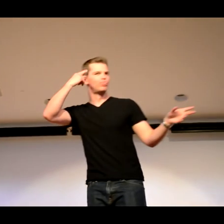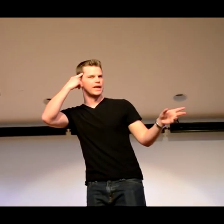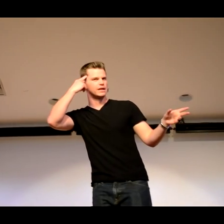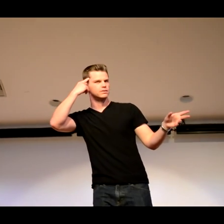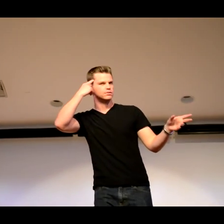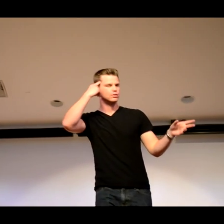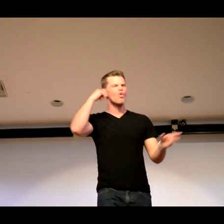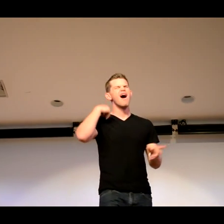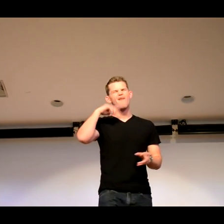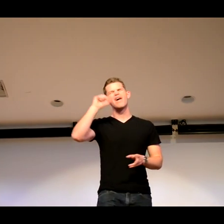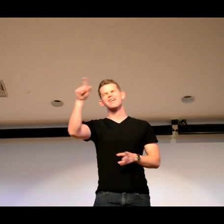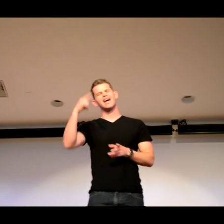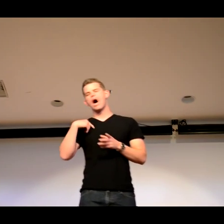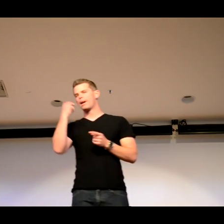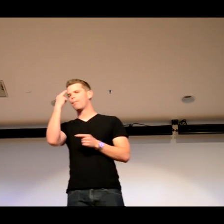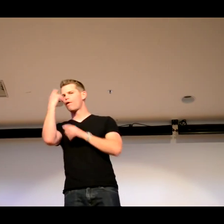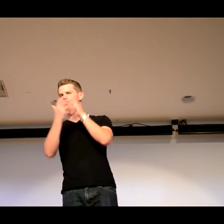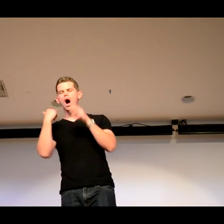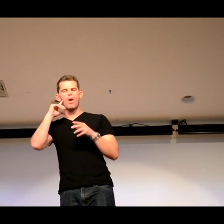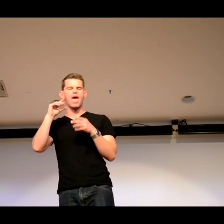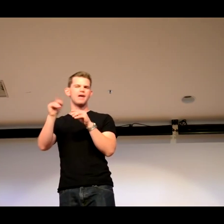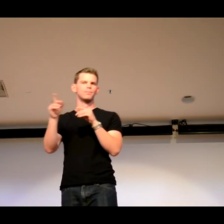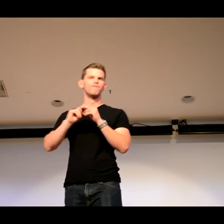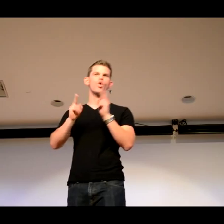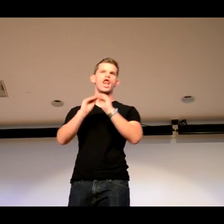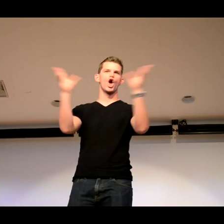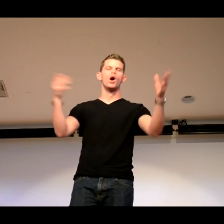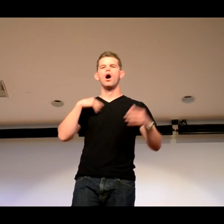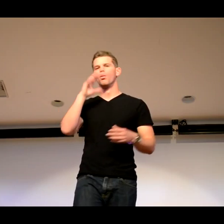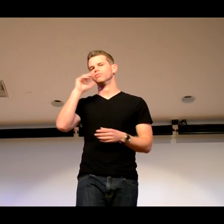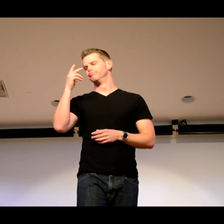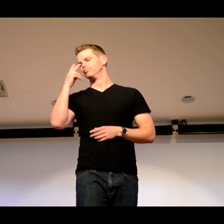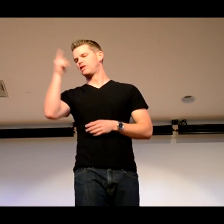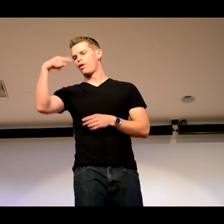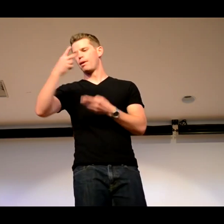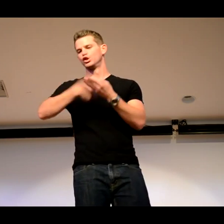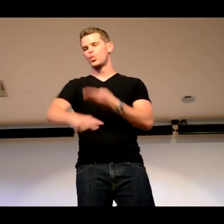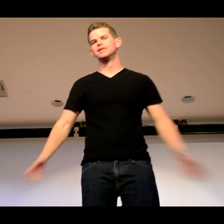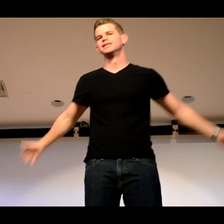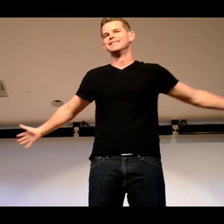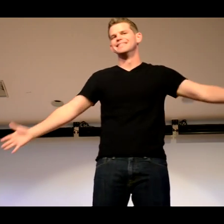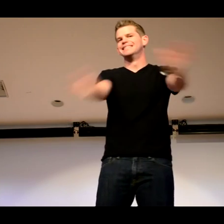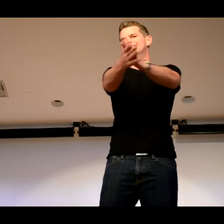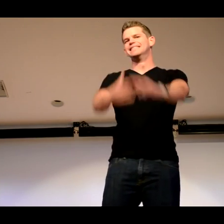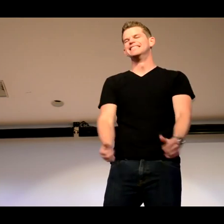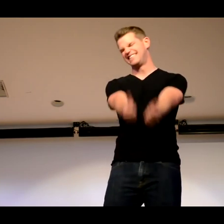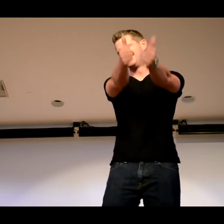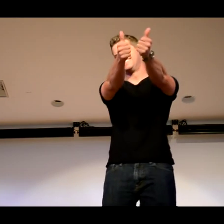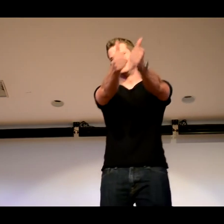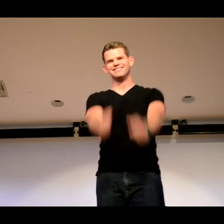so I think I'm gonna have to ask not a hundred percent sure on that so I mean I'll see them in two weeks so